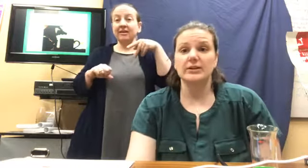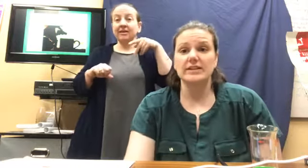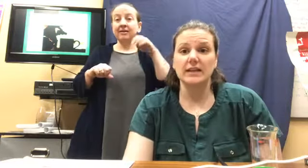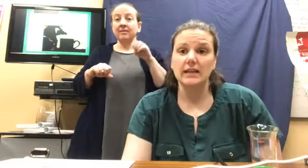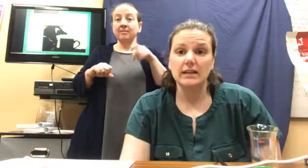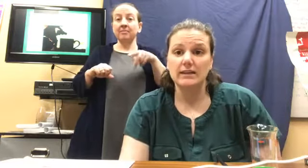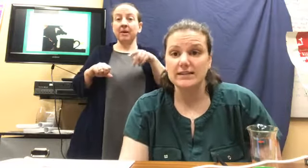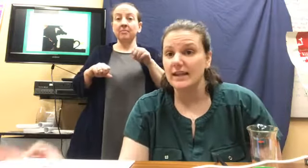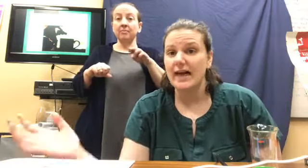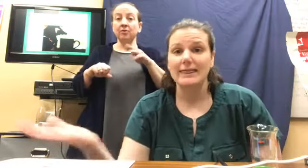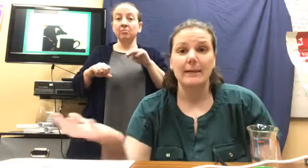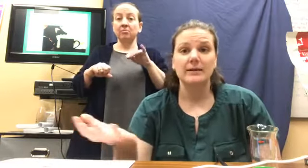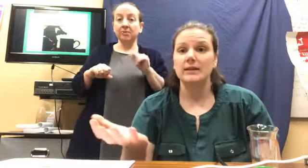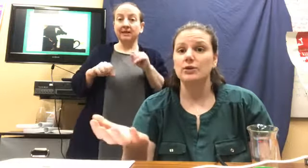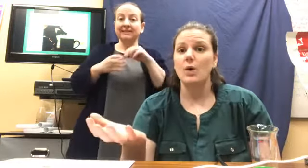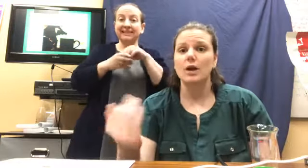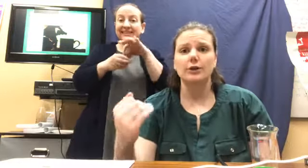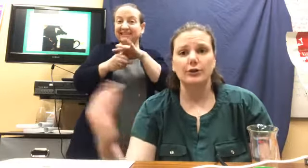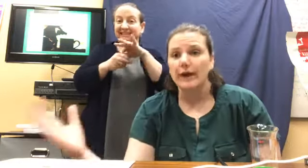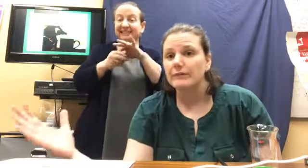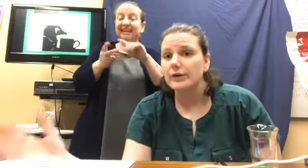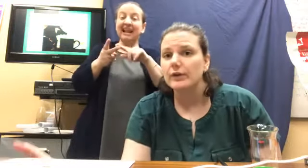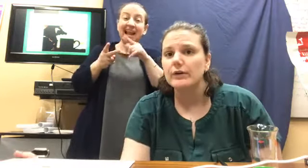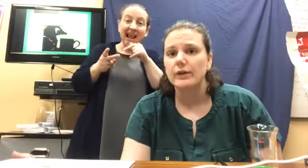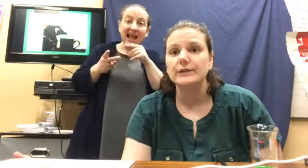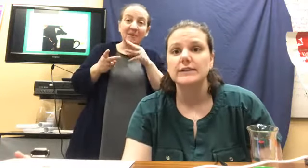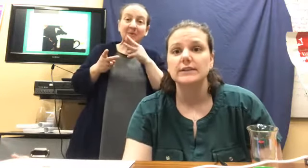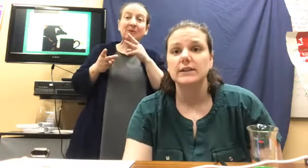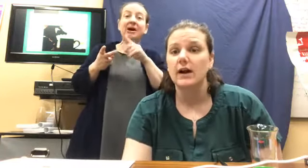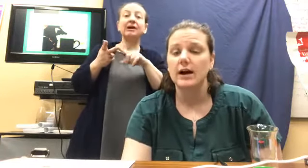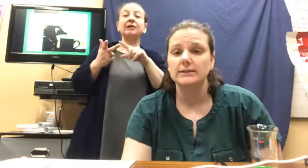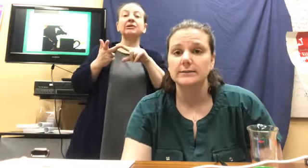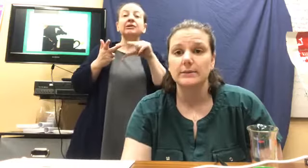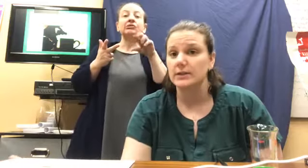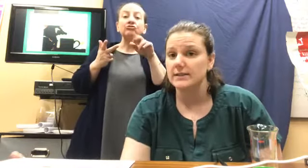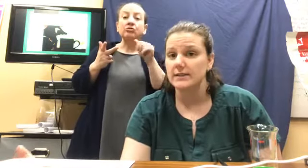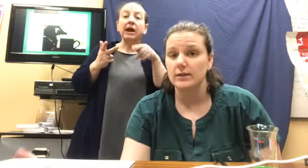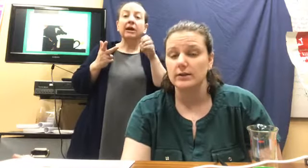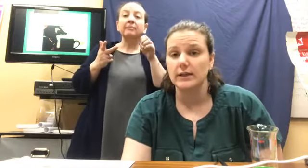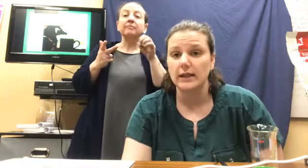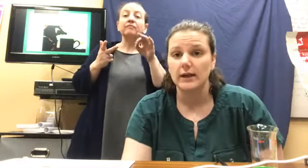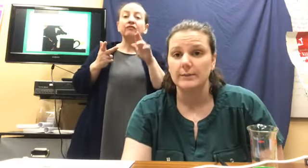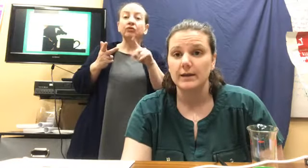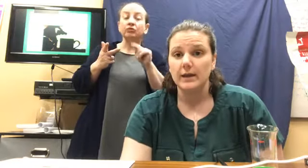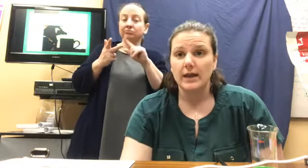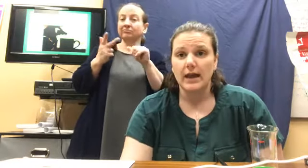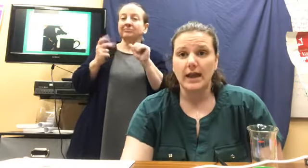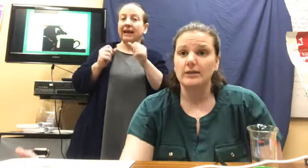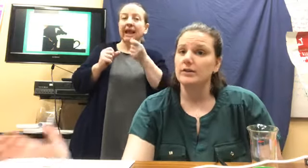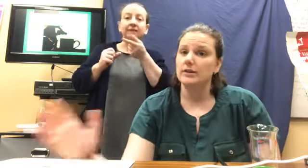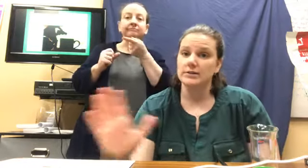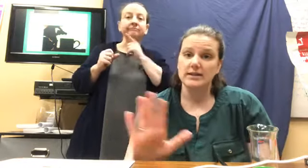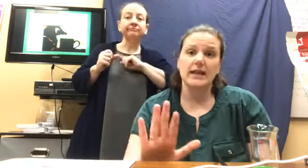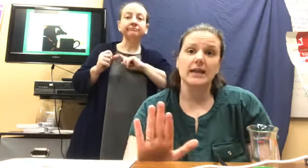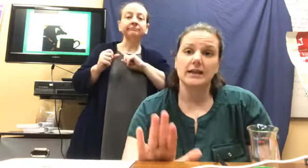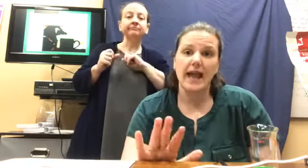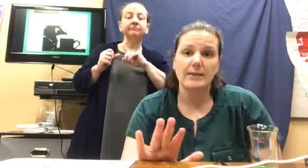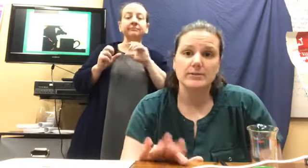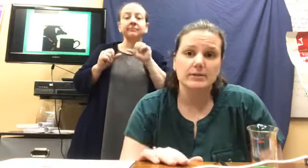your tea. Things like that. Lemon in your water. Grapefruit. Those things are awesome. You could, you can eat them. and you could also take it in capsules